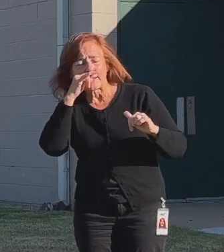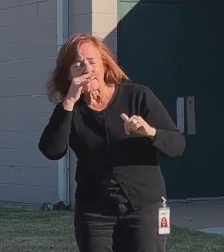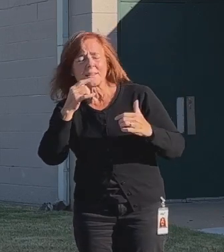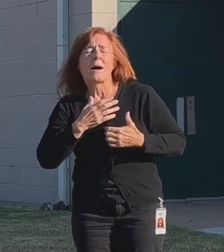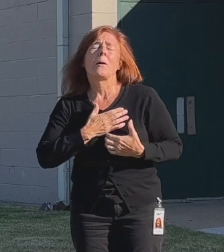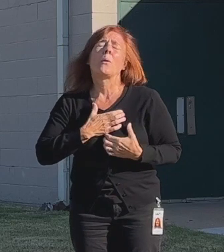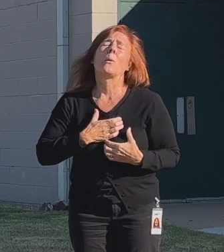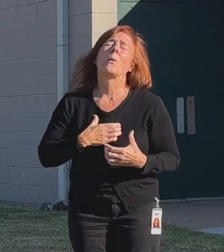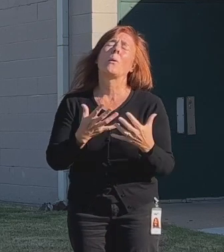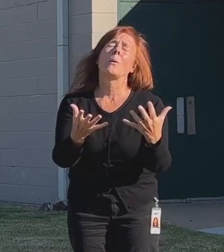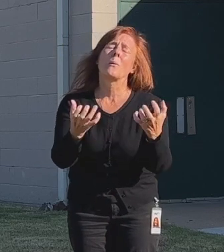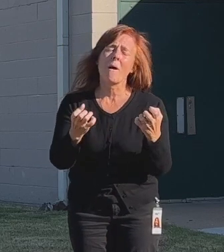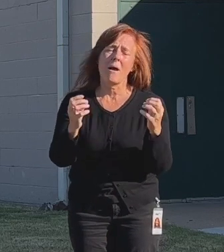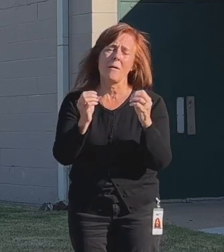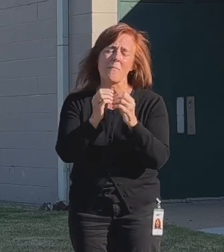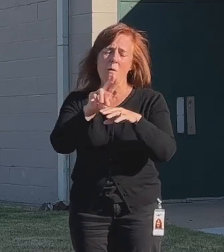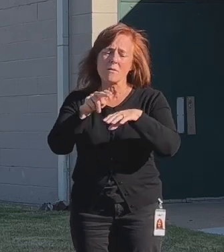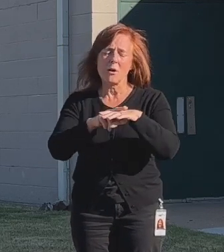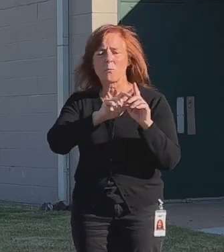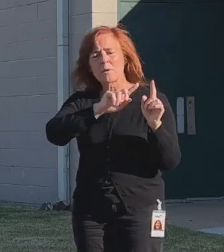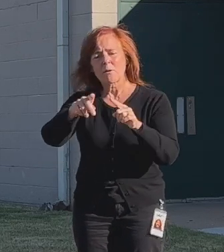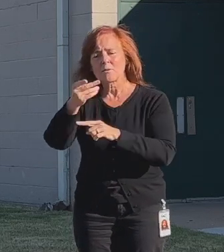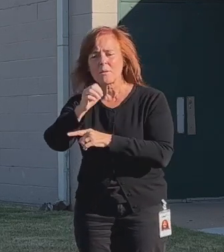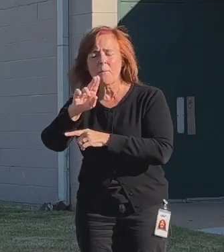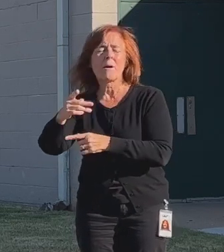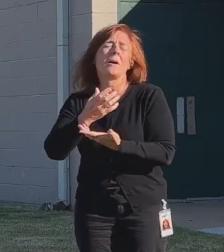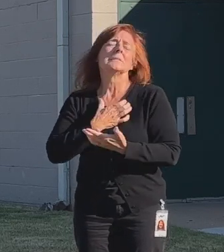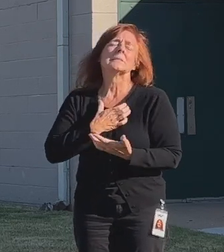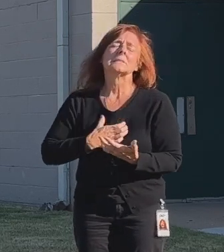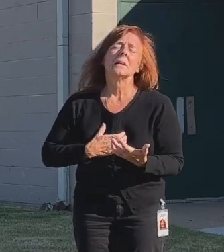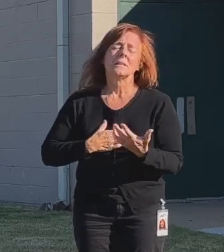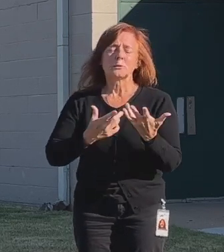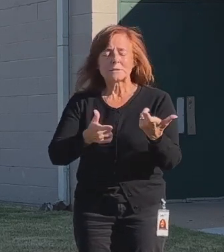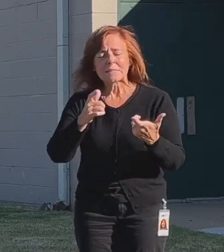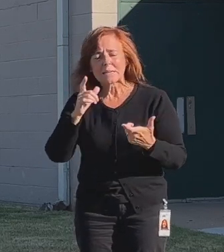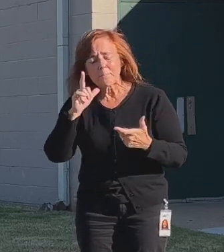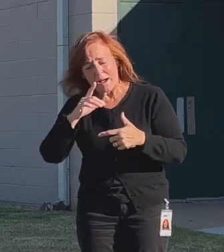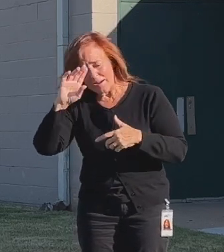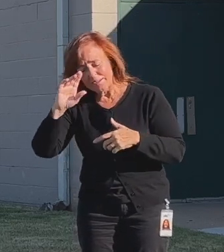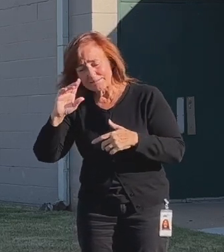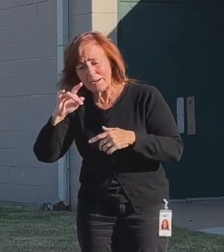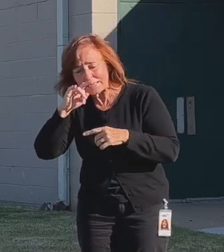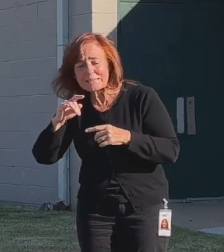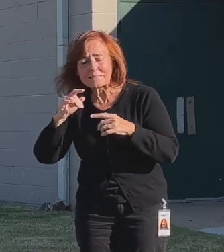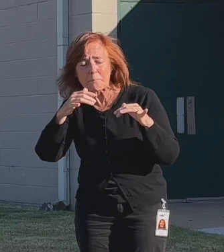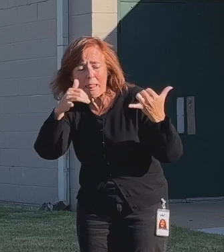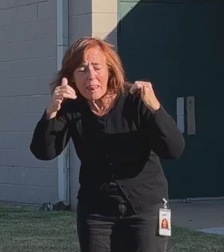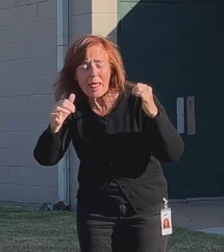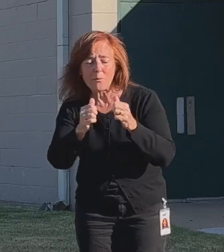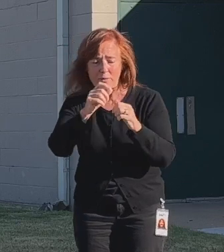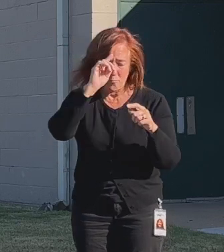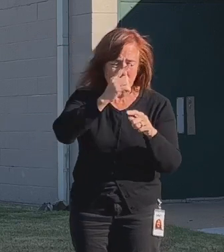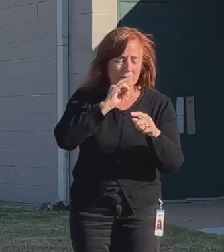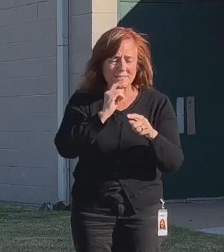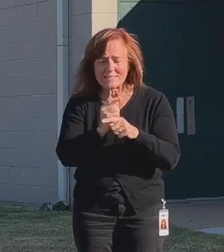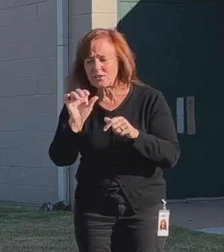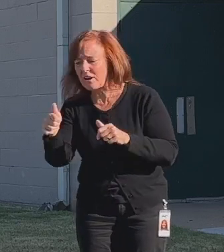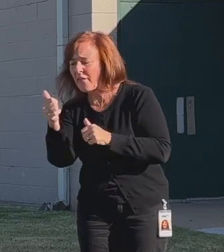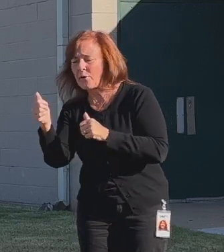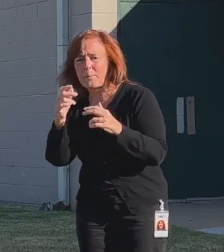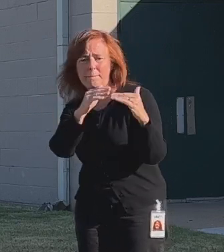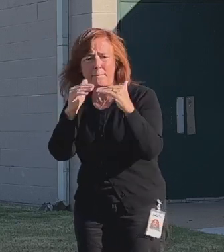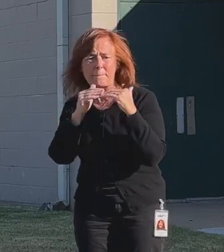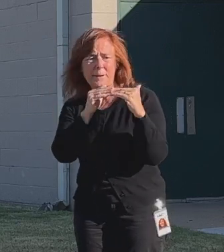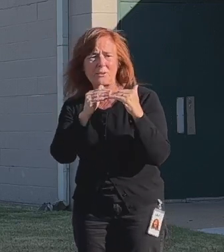for some sense of normalcy when we go to the park. I'm desperate to see Link be able to interact on a playground with her siblings and neurotypical peers.